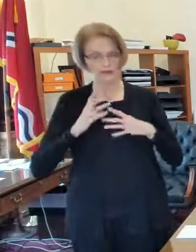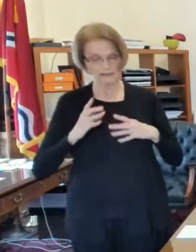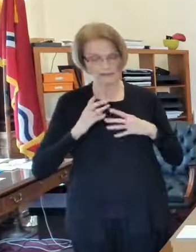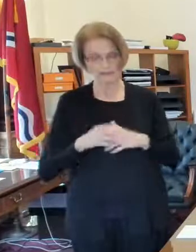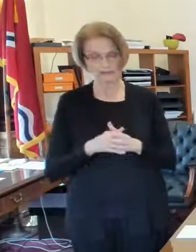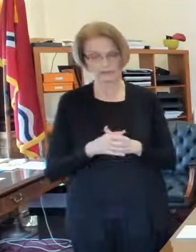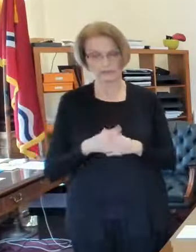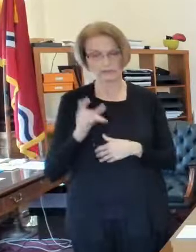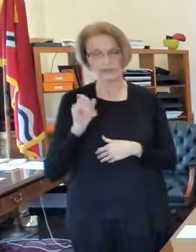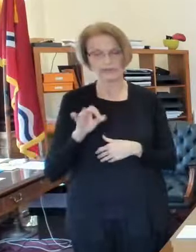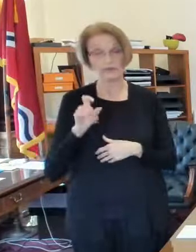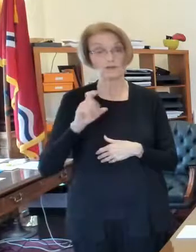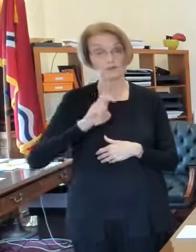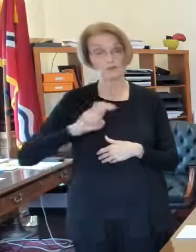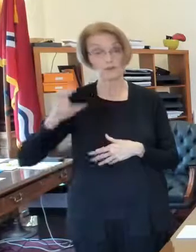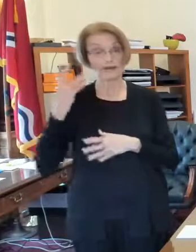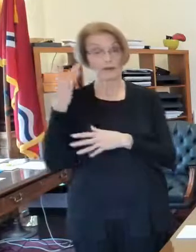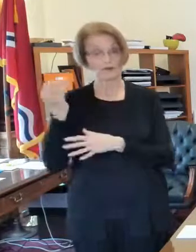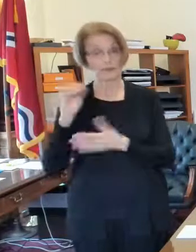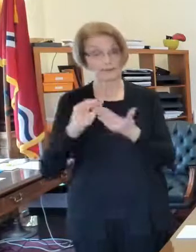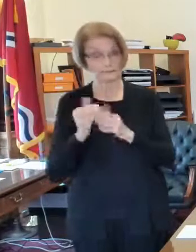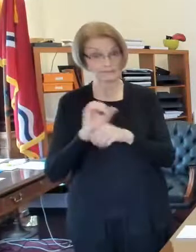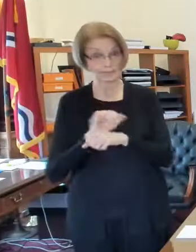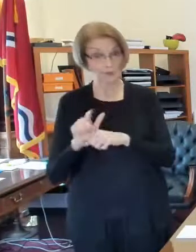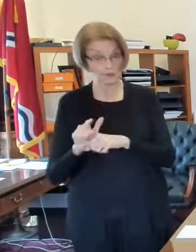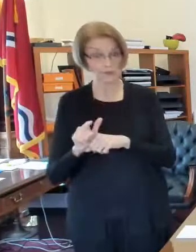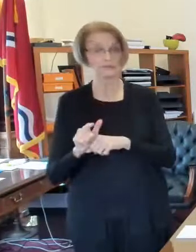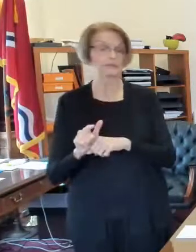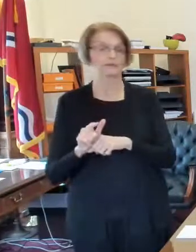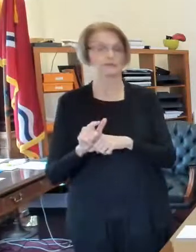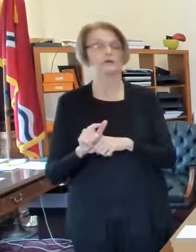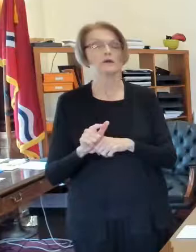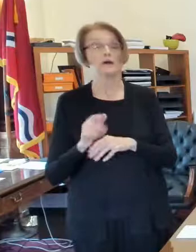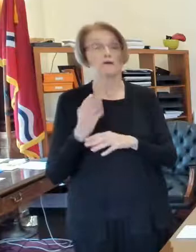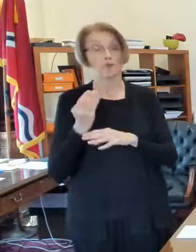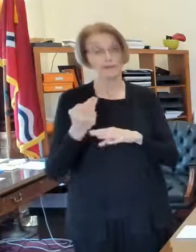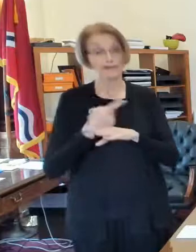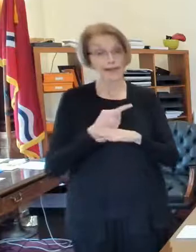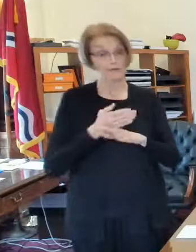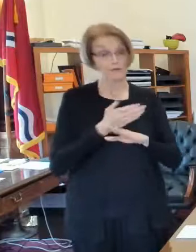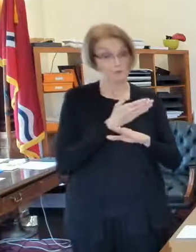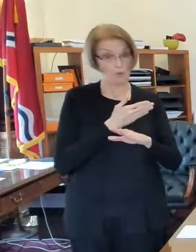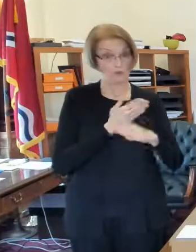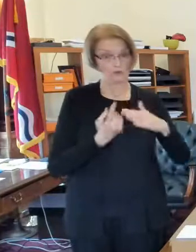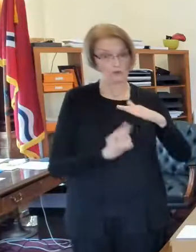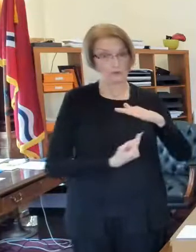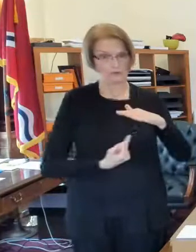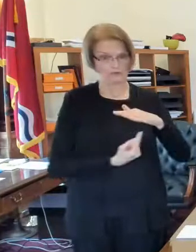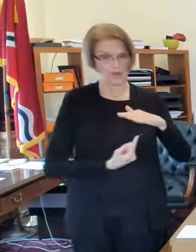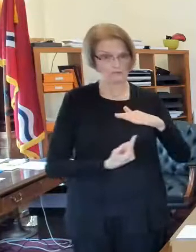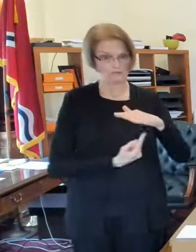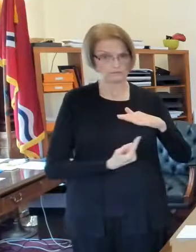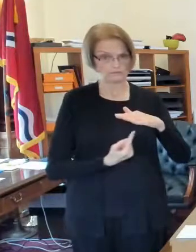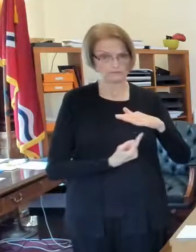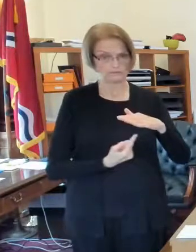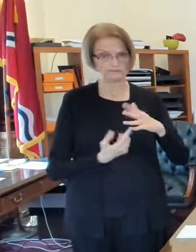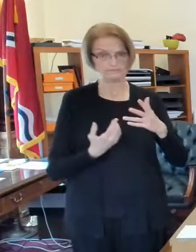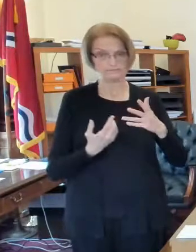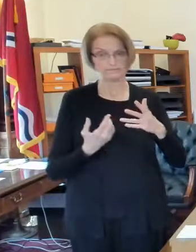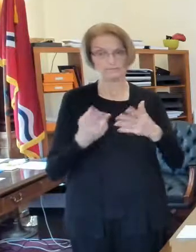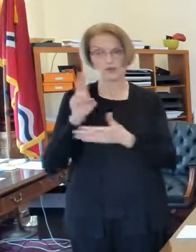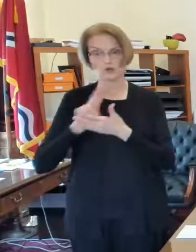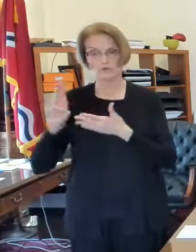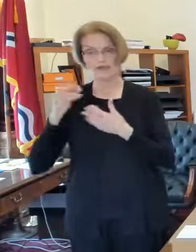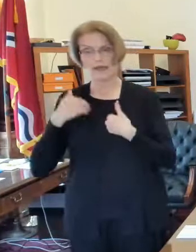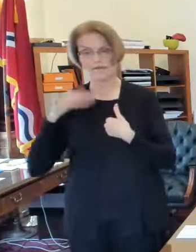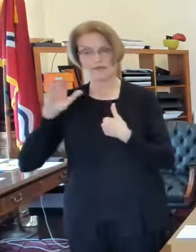that are having to travel outside the jurisdiction we access you um quarantine for 14 days um have